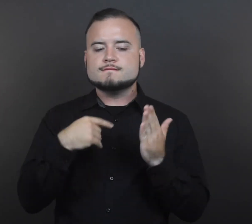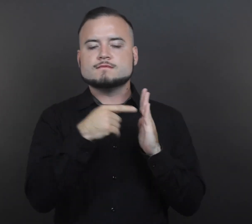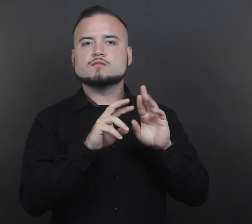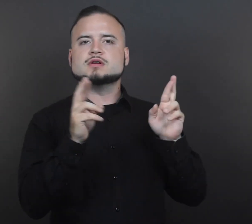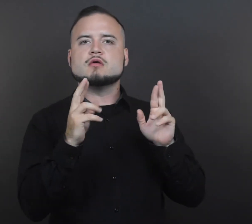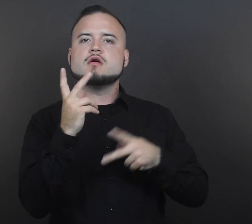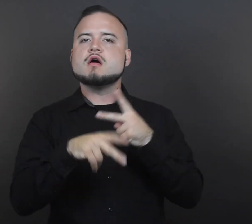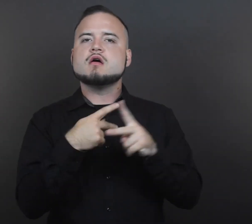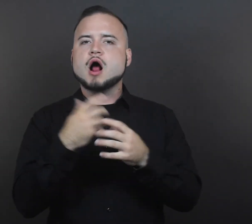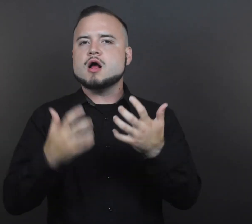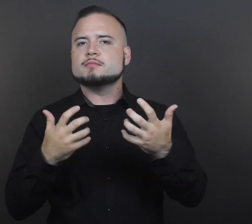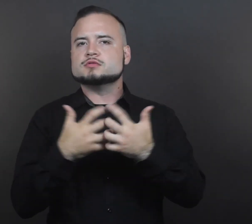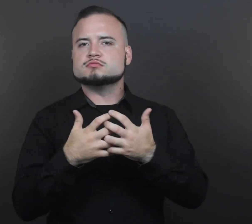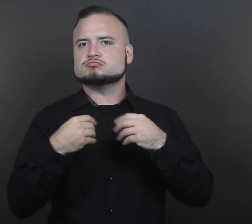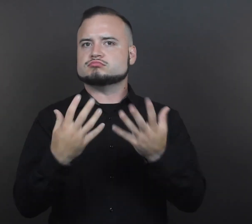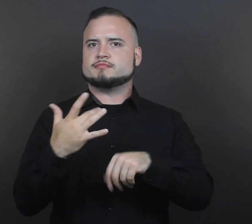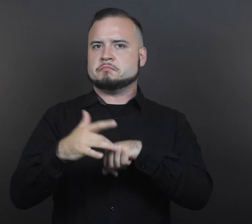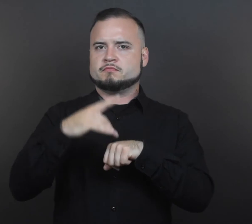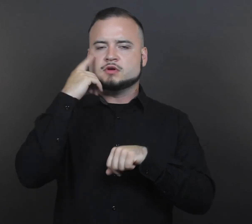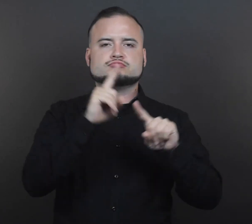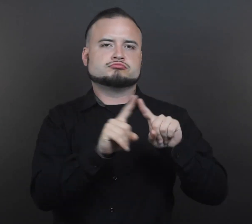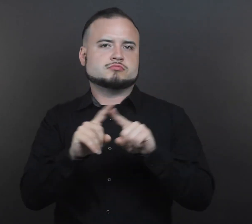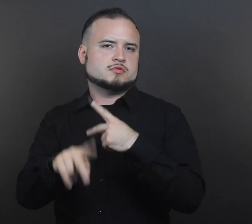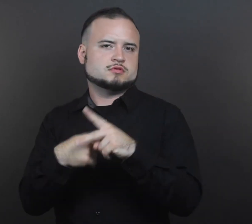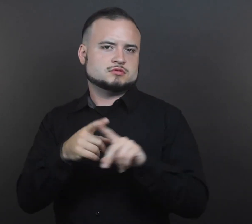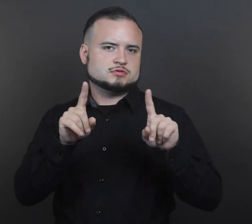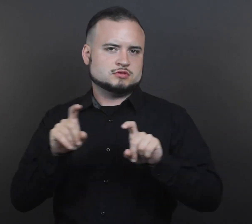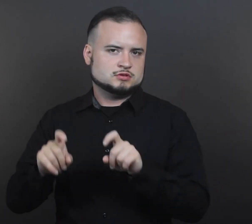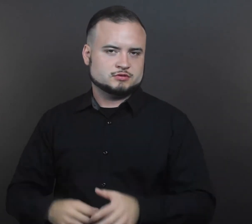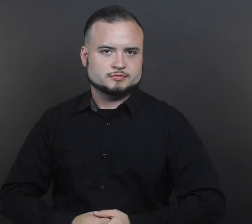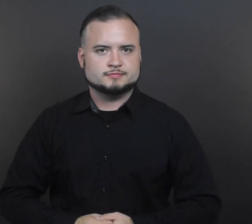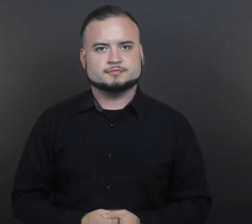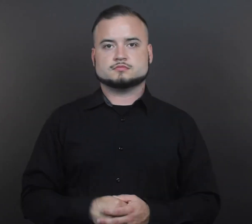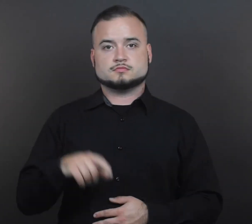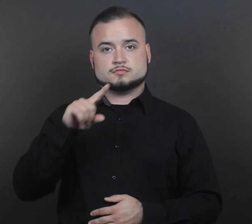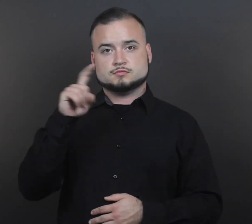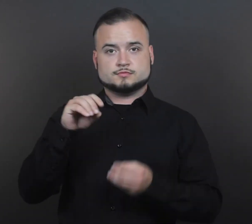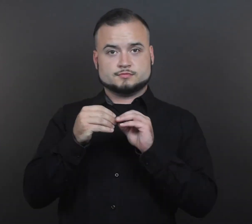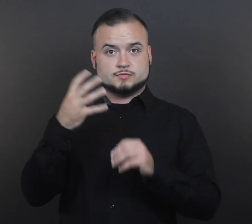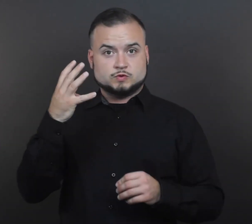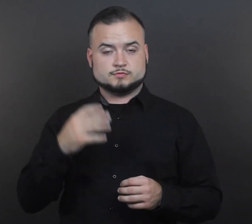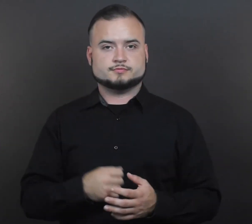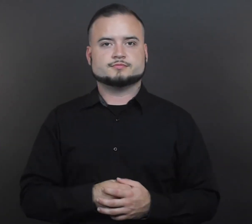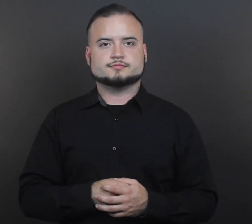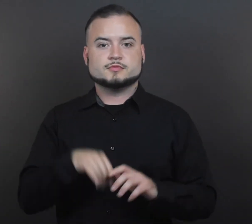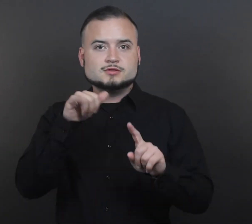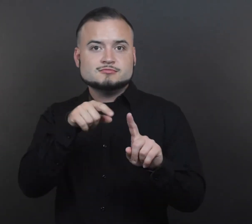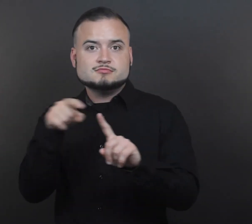outlines accommodations available for the various screening tests. Number 4. Why are